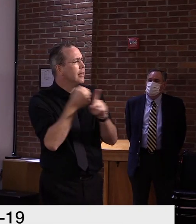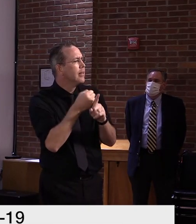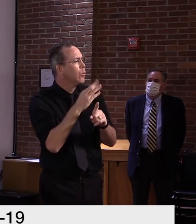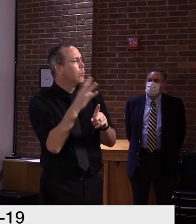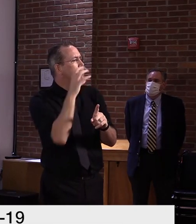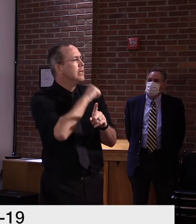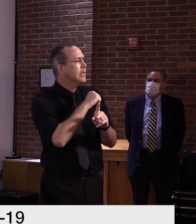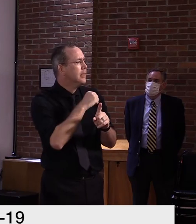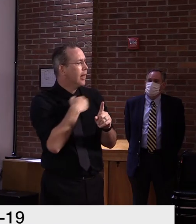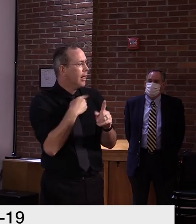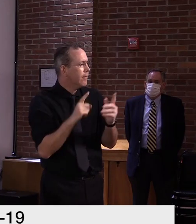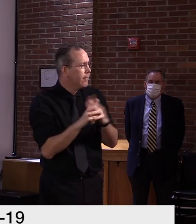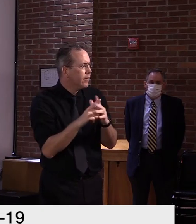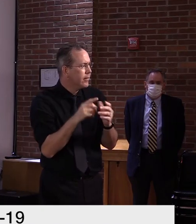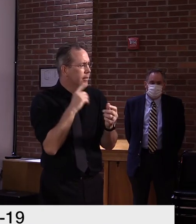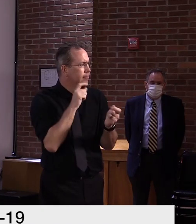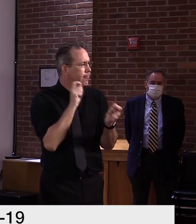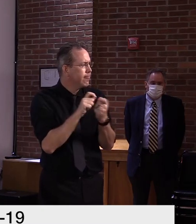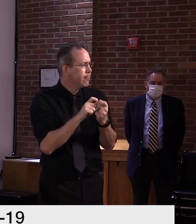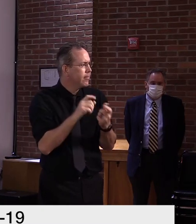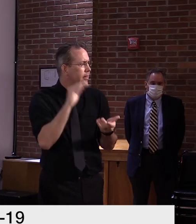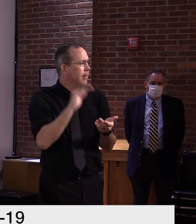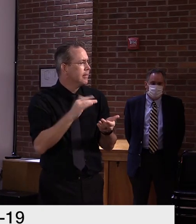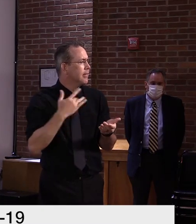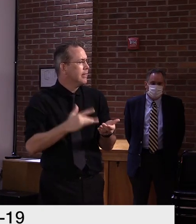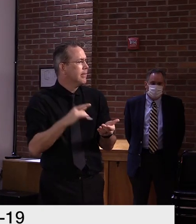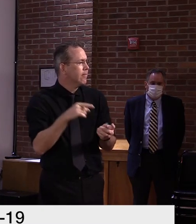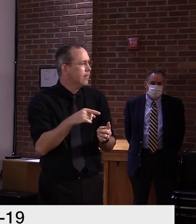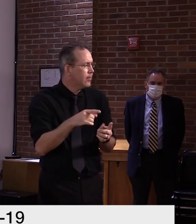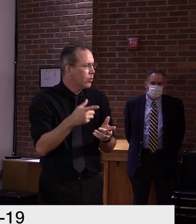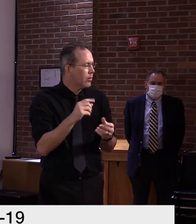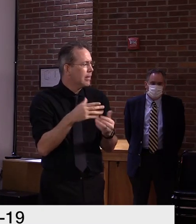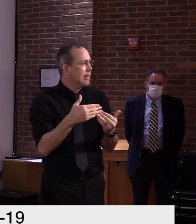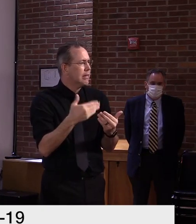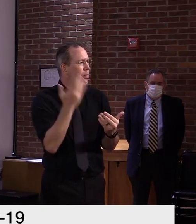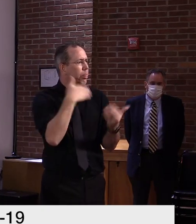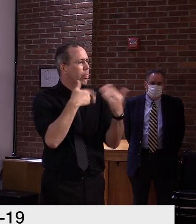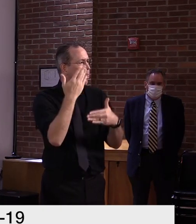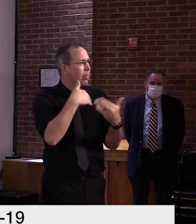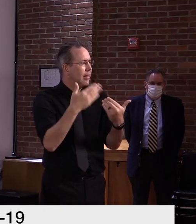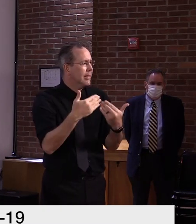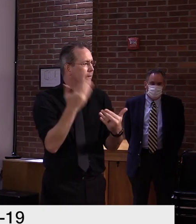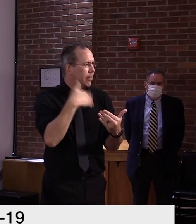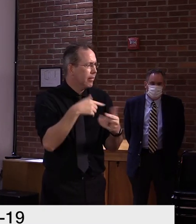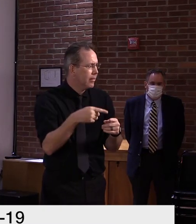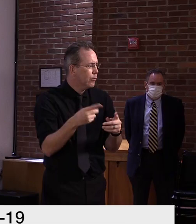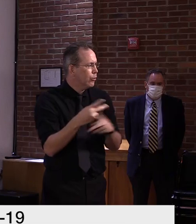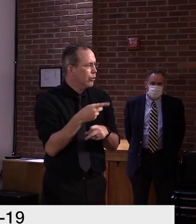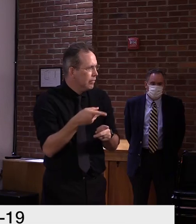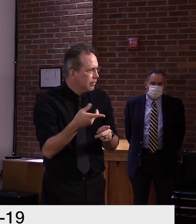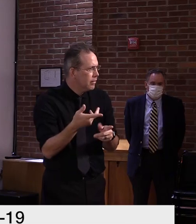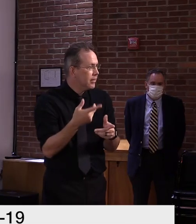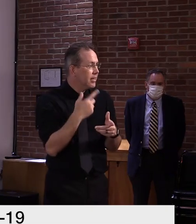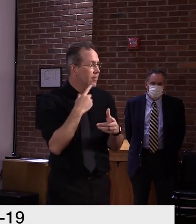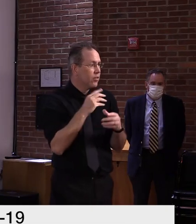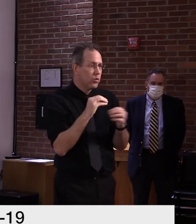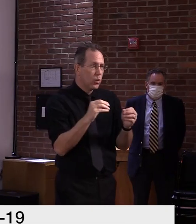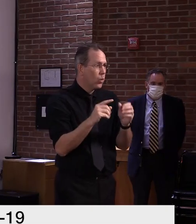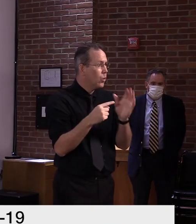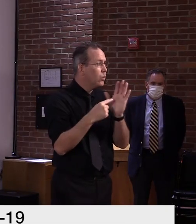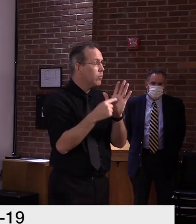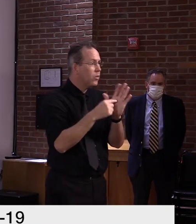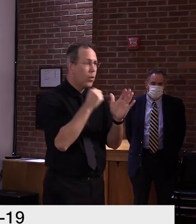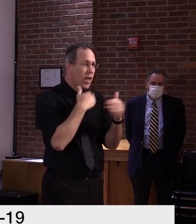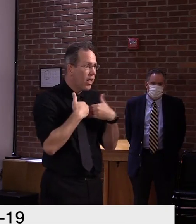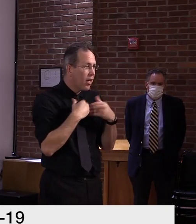And if you add to that, having no symptoms, being in a low prevalence area, you further reduce the